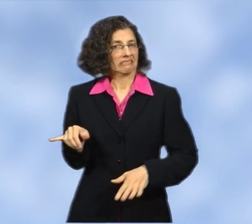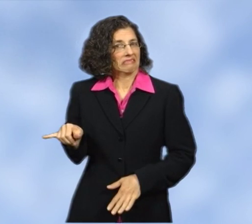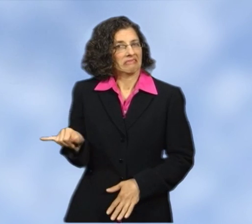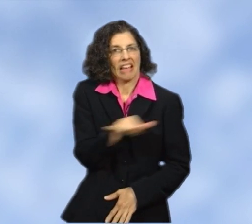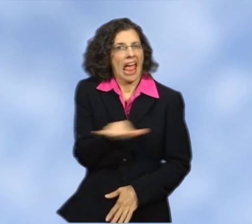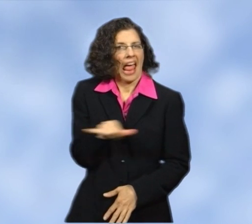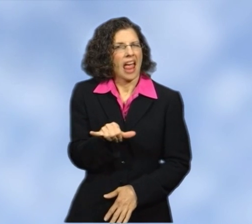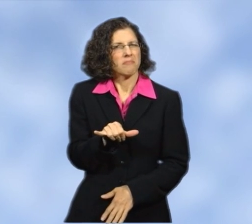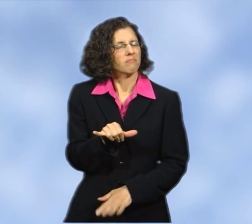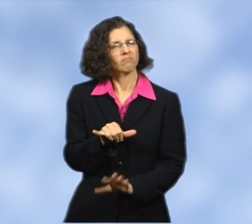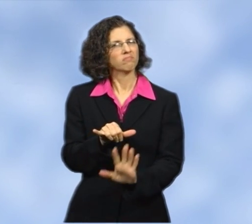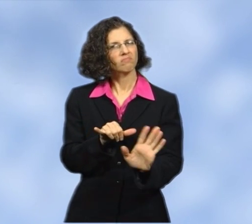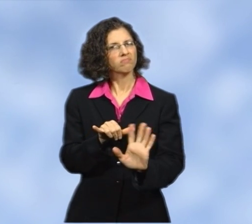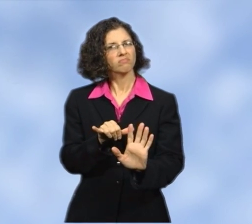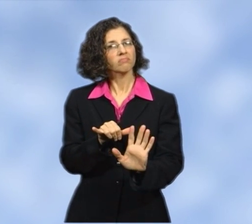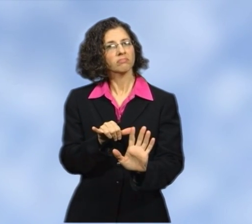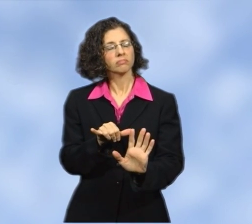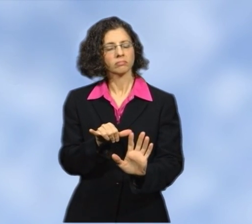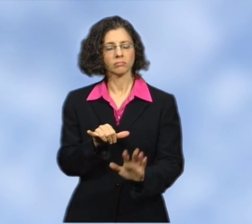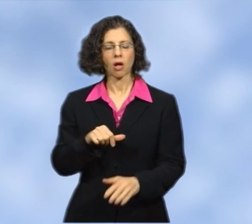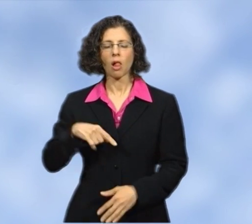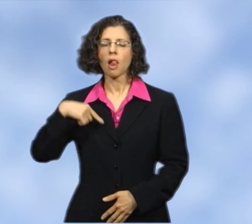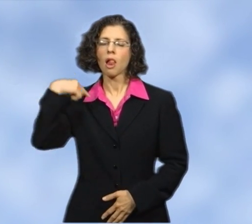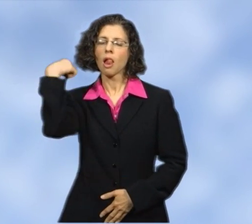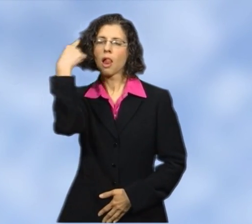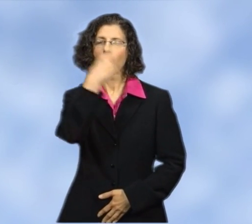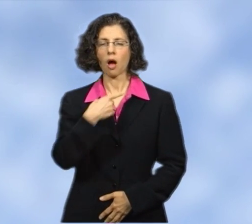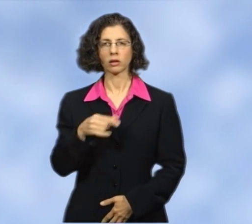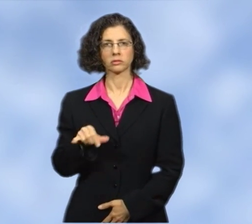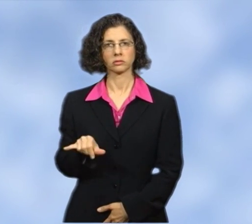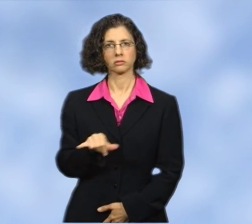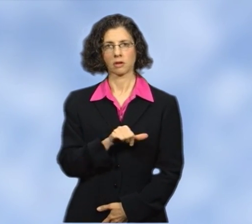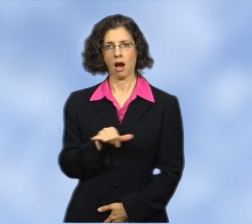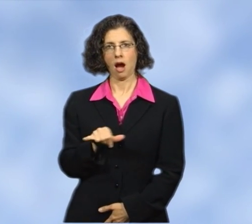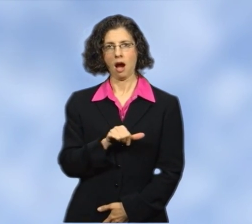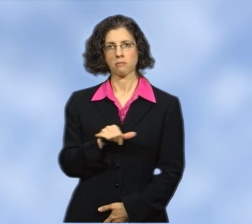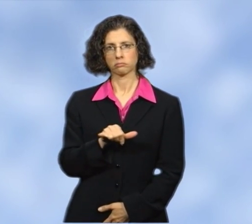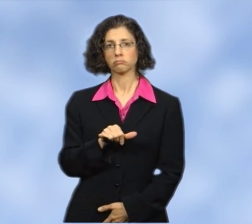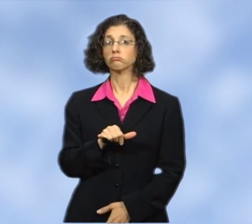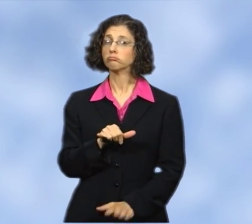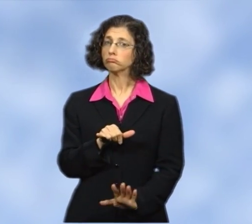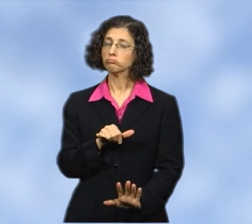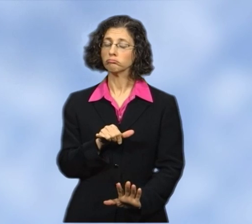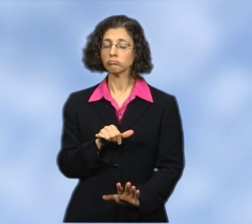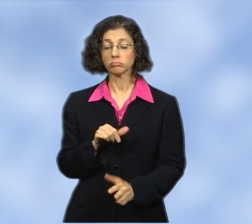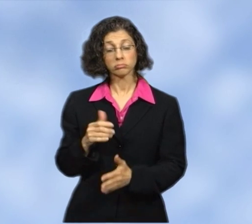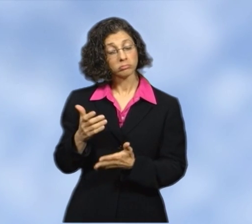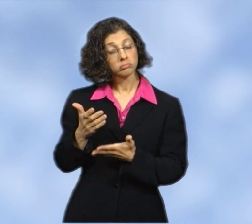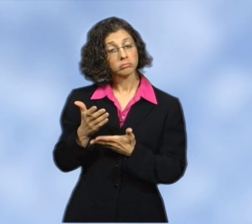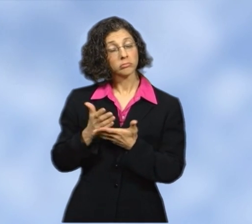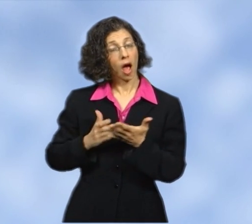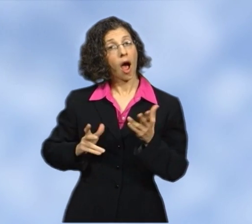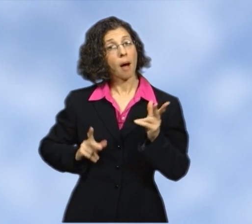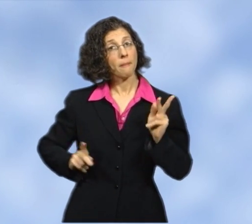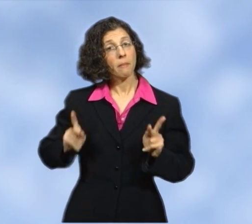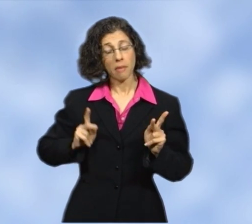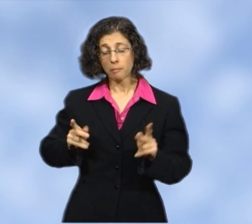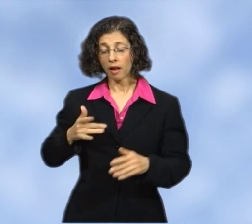that is the exact replacement. It is rather a breast shape and